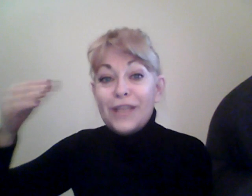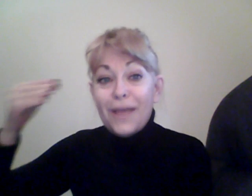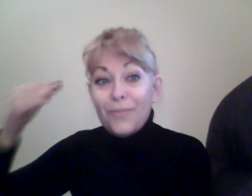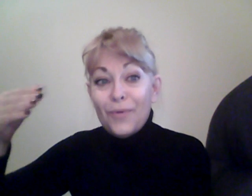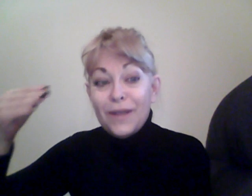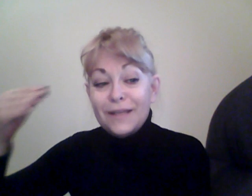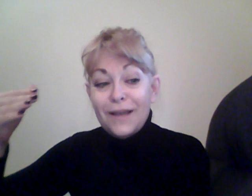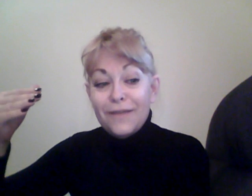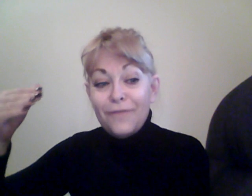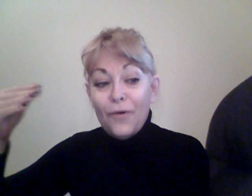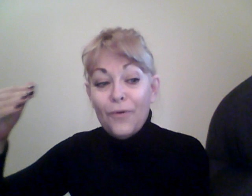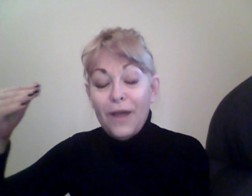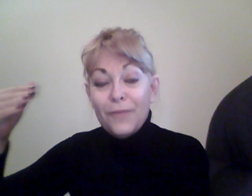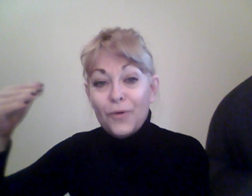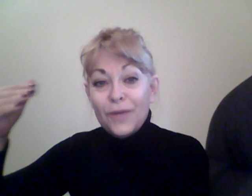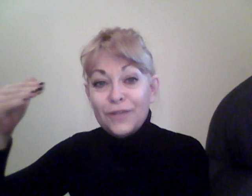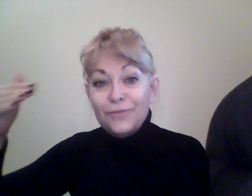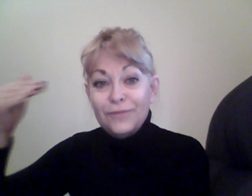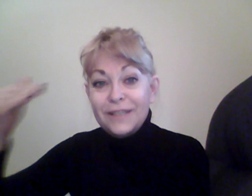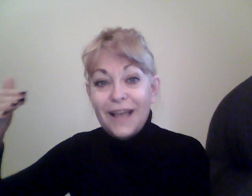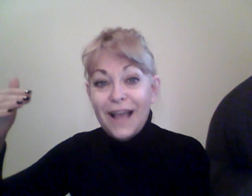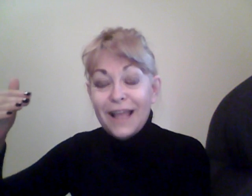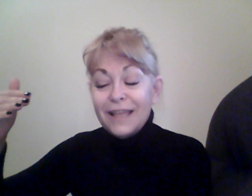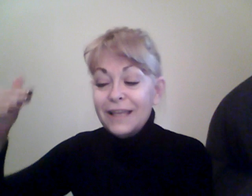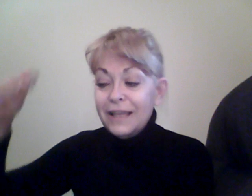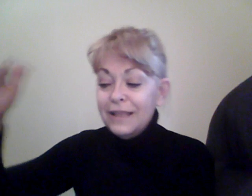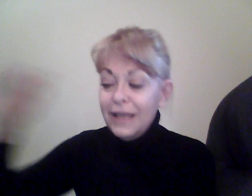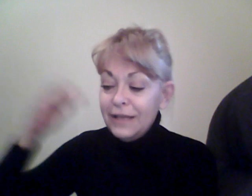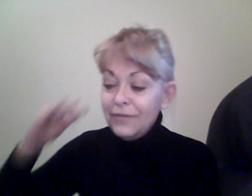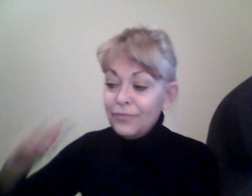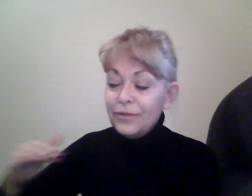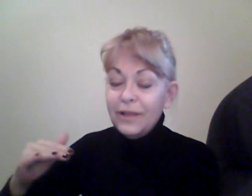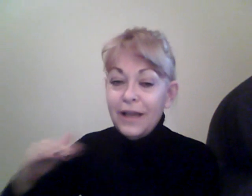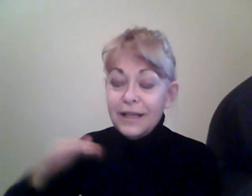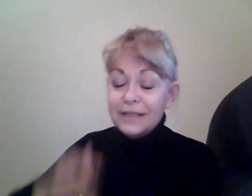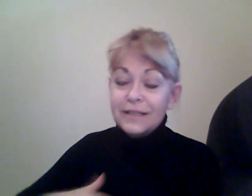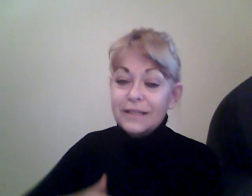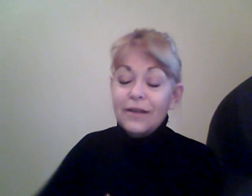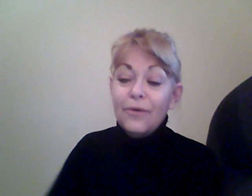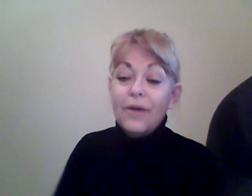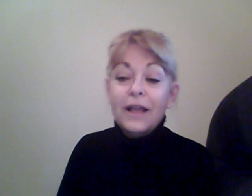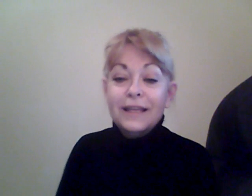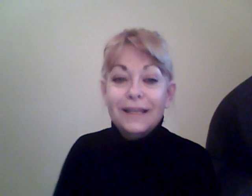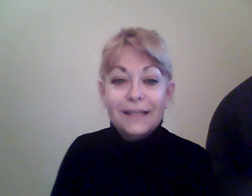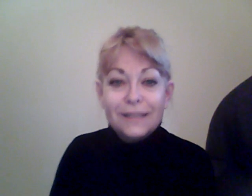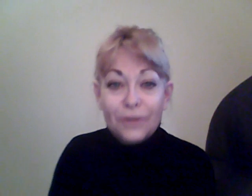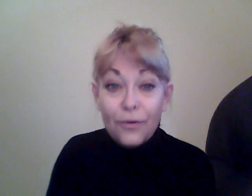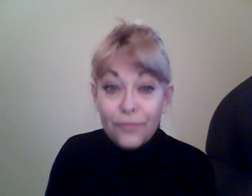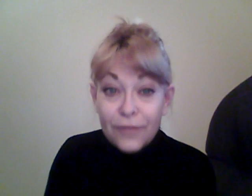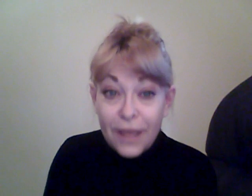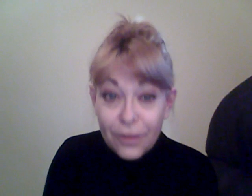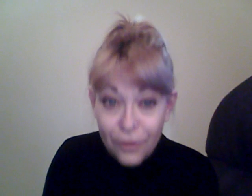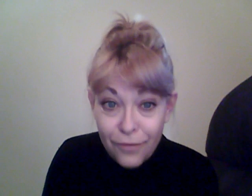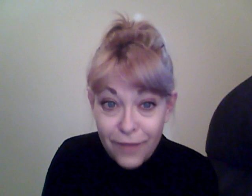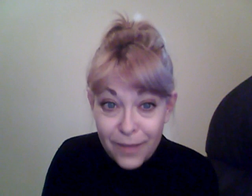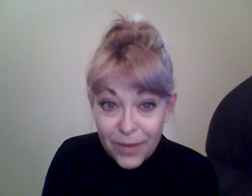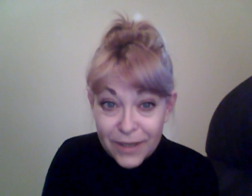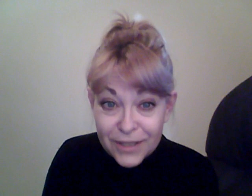that point of, oh, I'm going to die. And then realize, oh, I need to go for that low vibration.